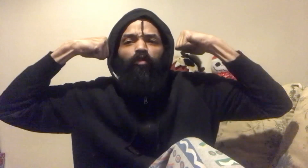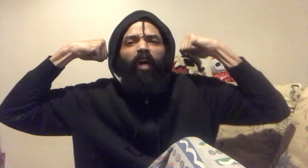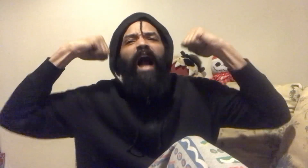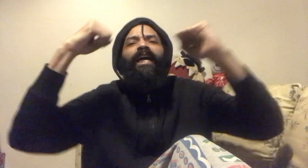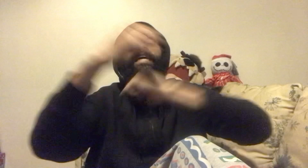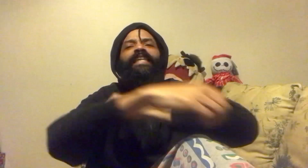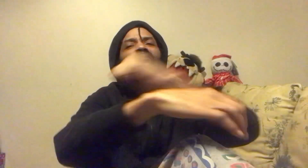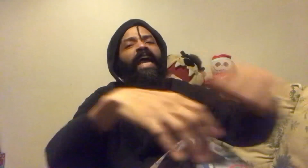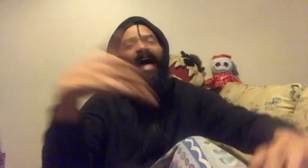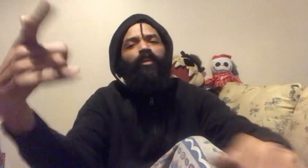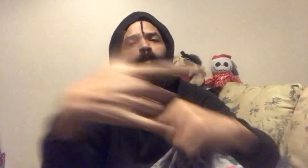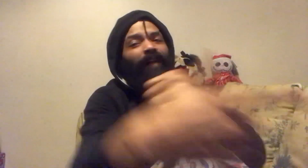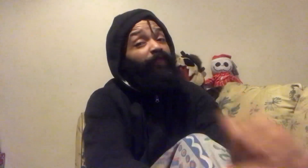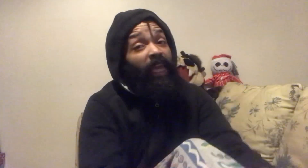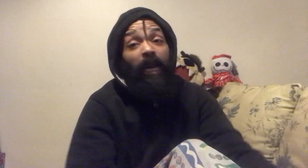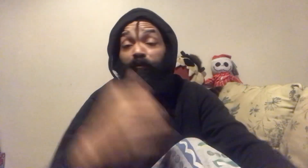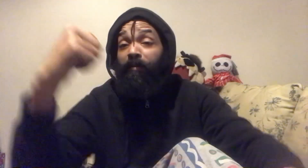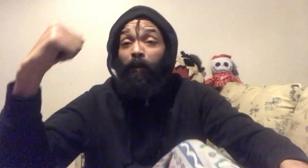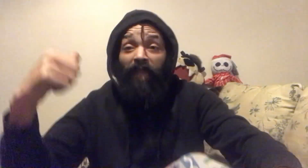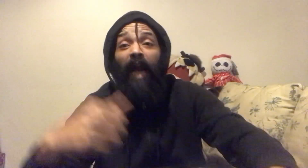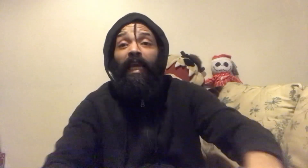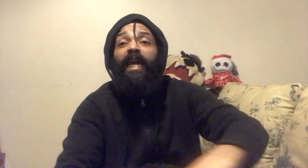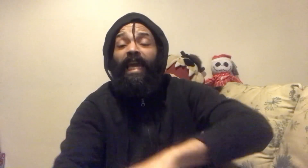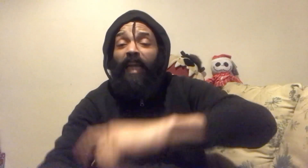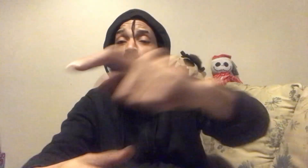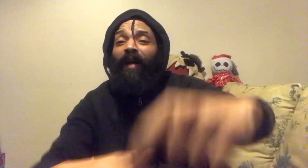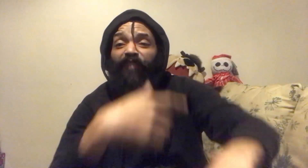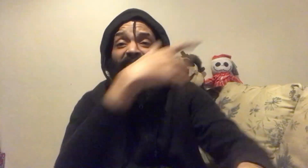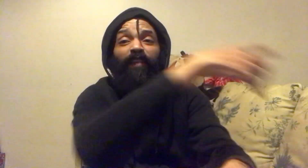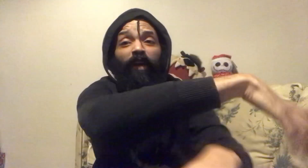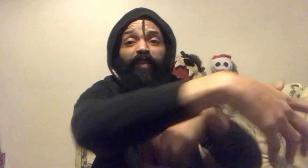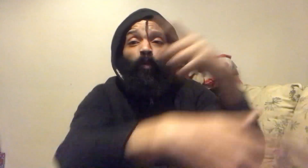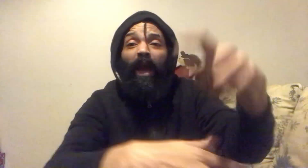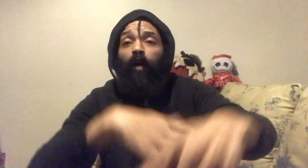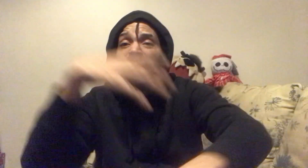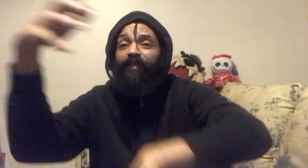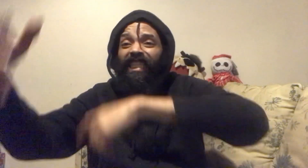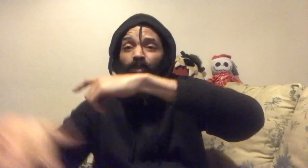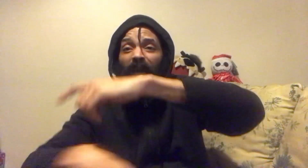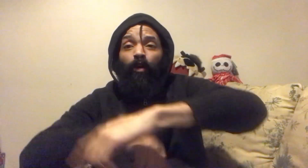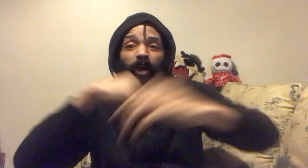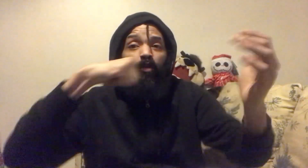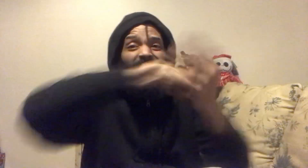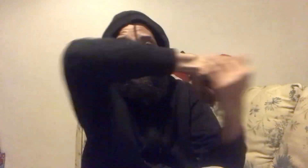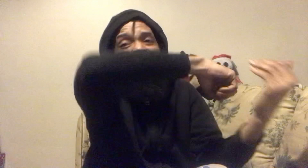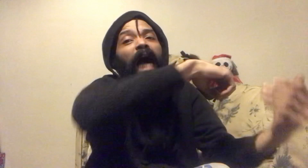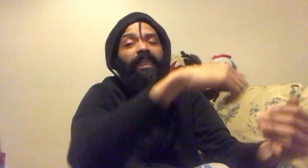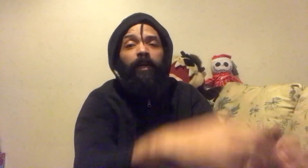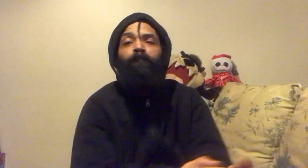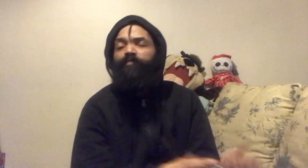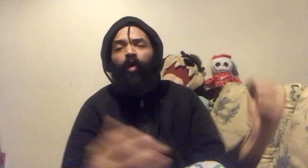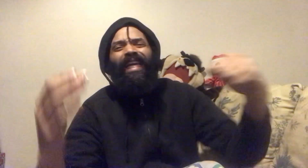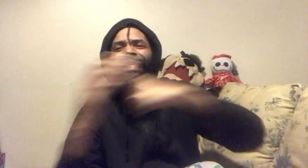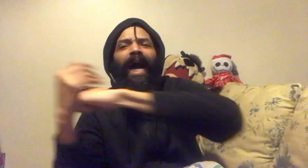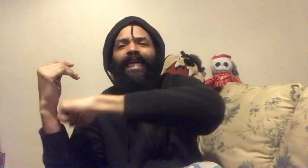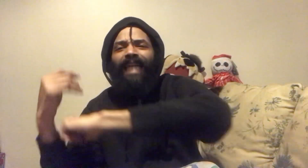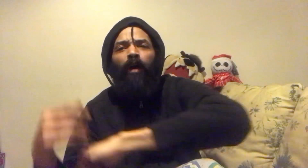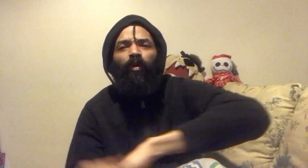rock. Yeah, I do my thing. I'm from the block, and I do my thing very well, very swell. Go get knocked. Don't get knocked out.